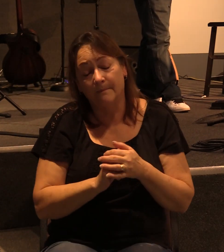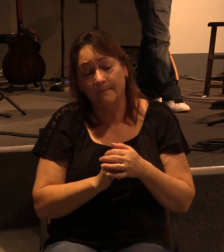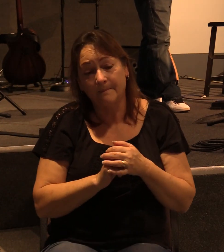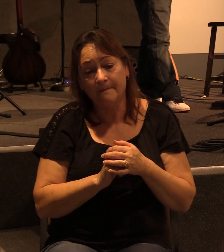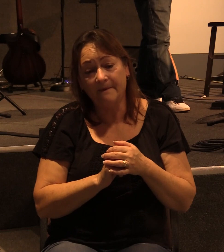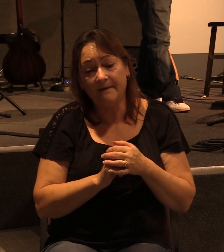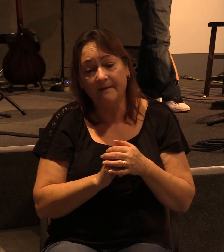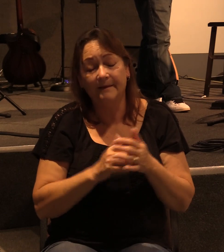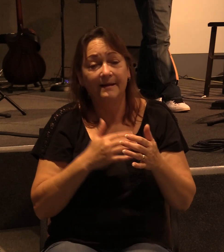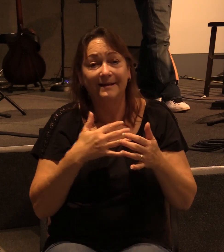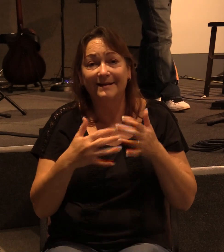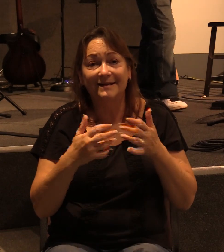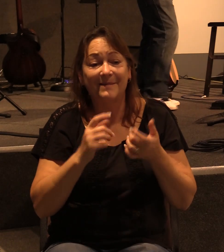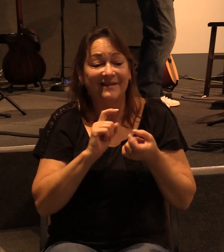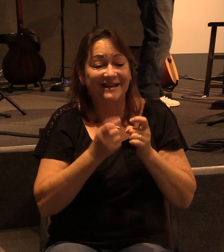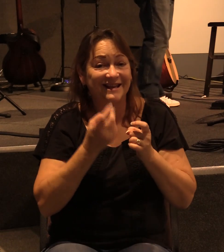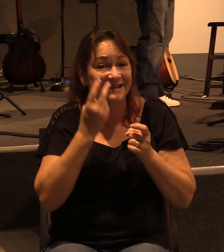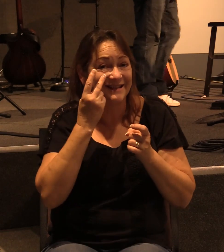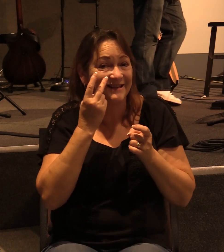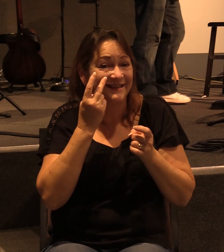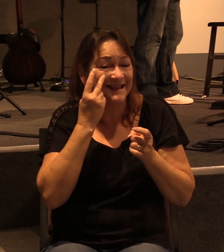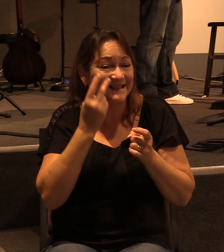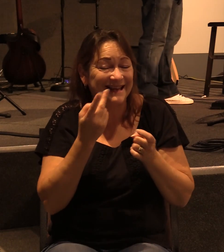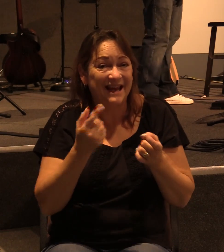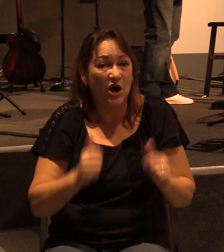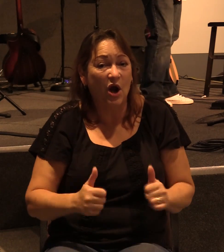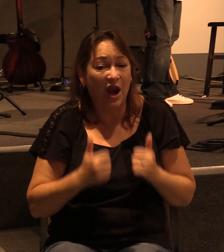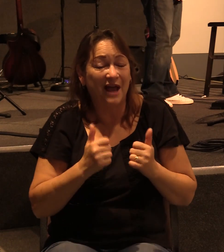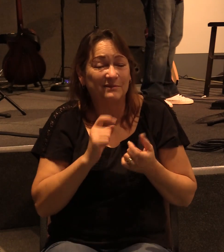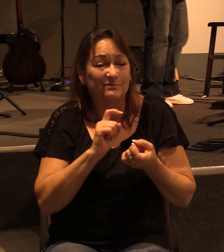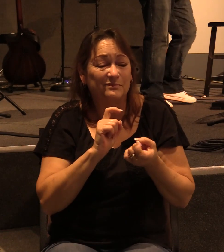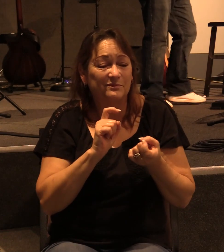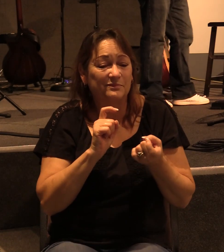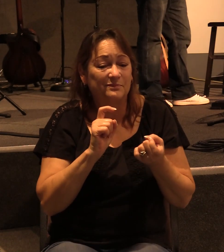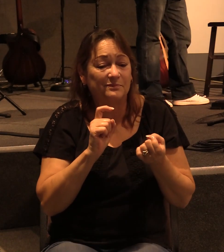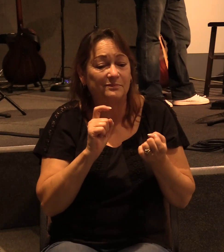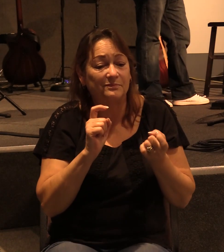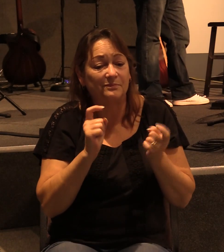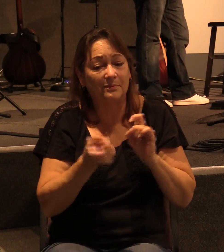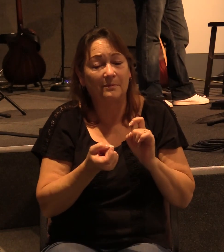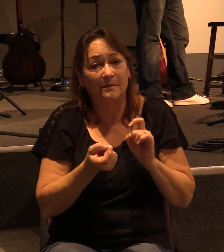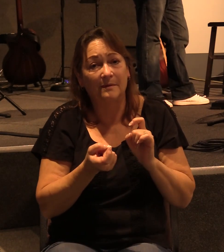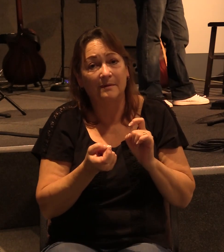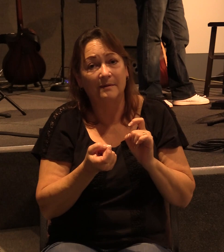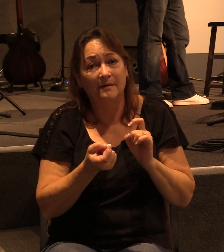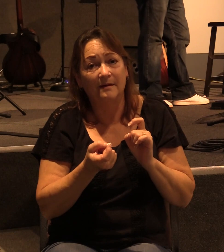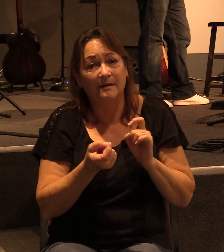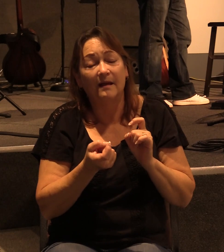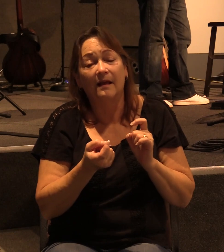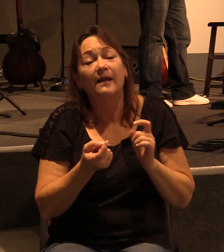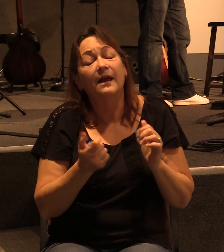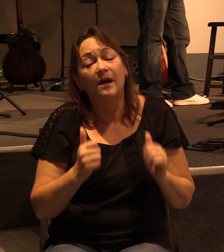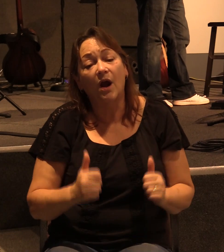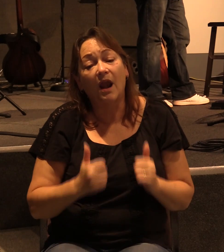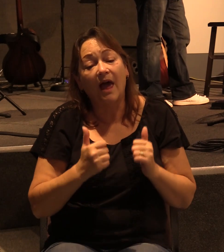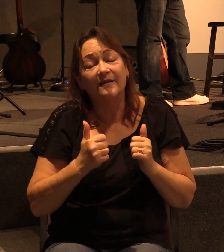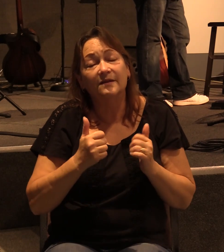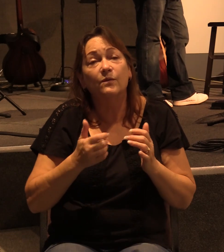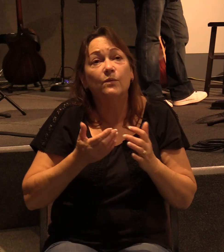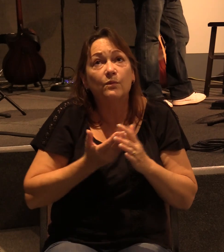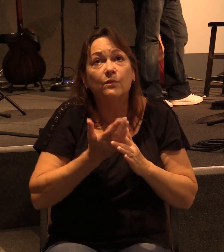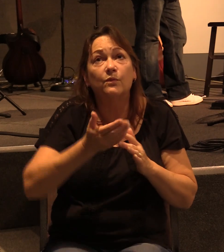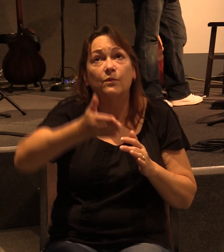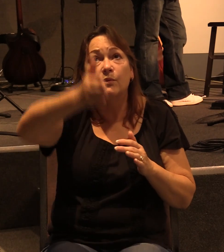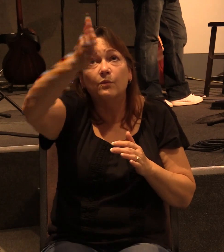And it's by the change they've seen in our lives, that transformation that's taken place in our lives by the grace of God.